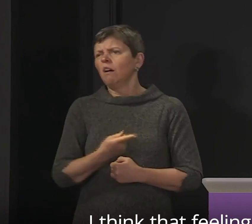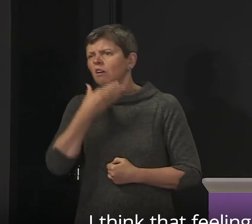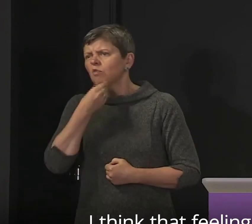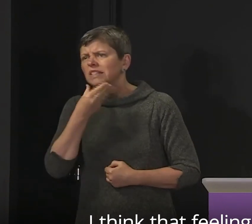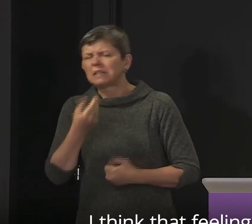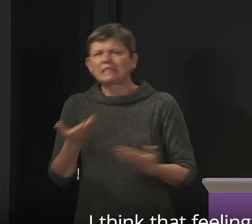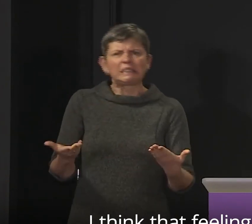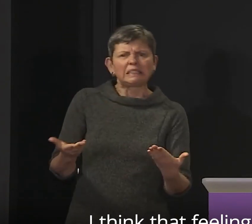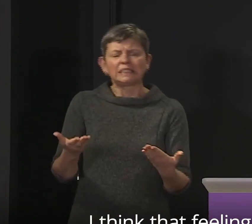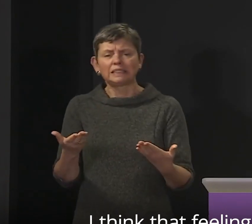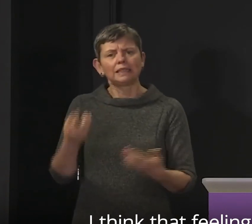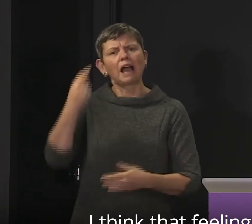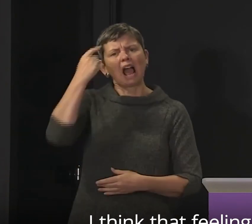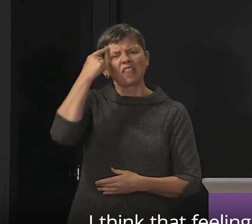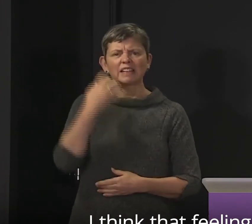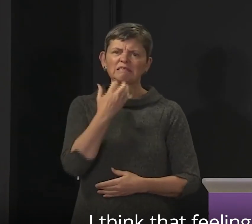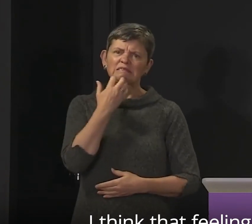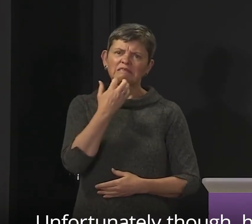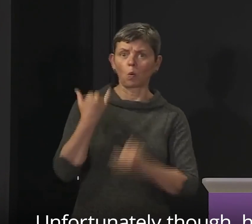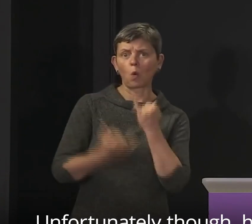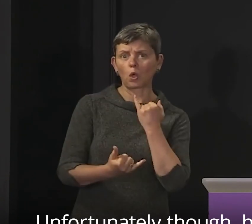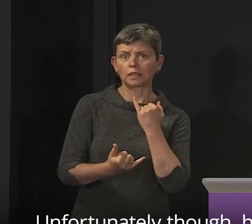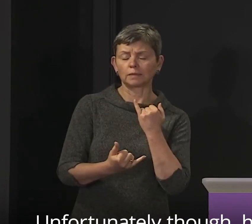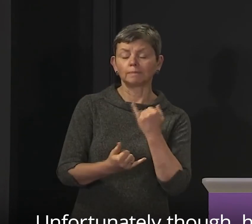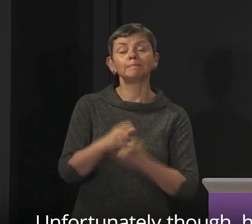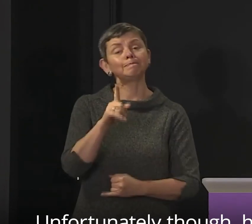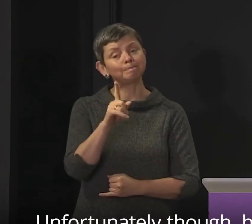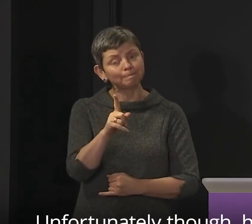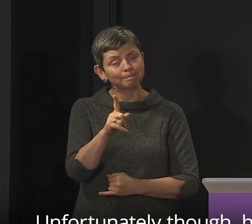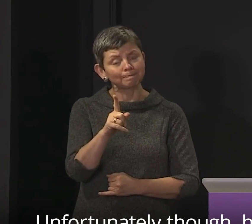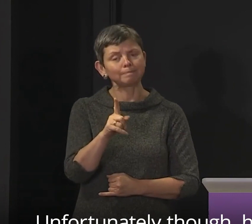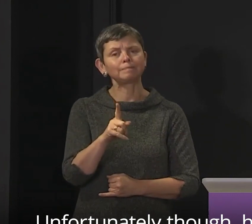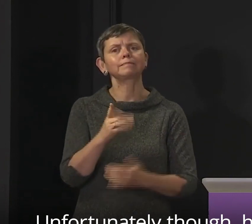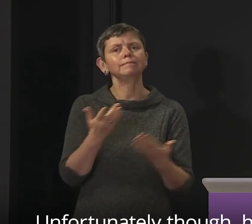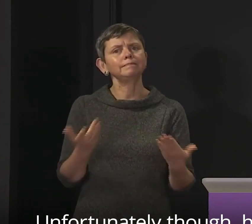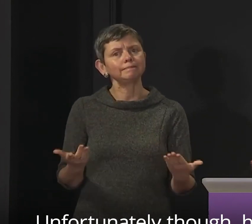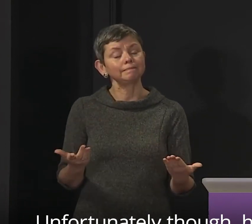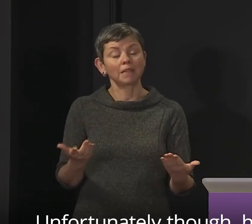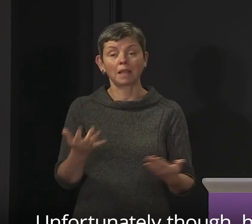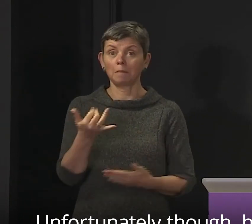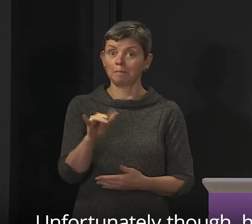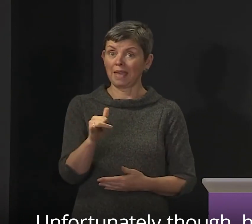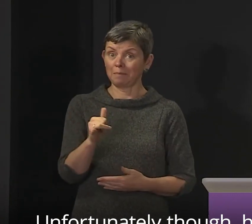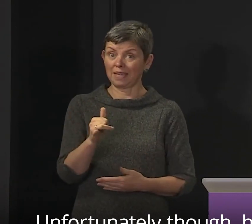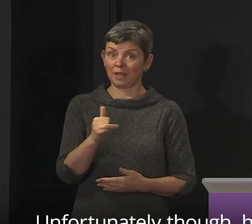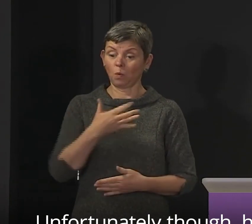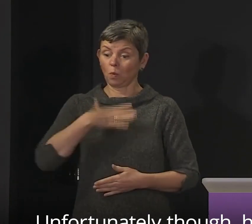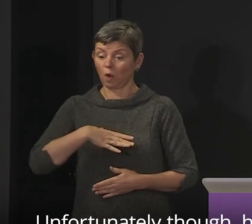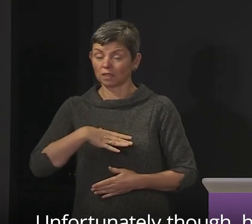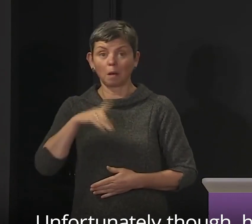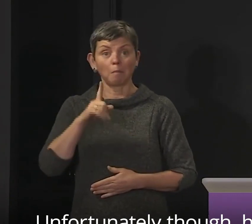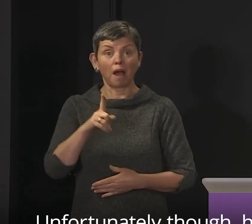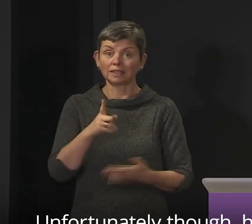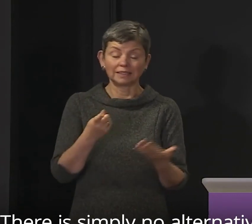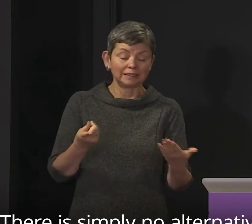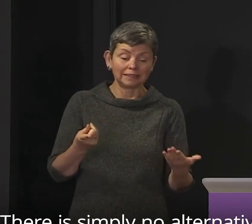becomes a heavier one for all of us. Unfortunately though however much we might like to we can't magic